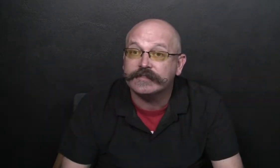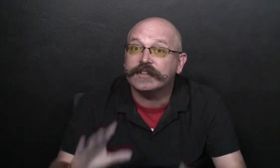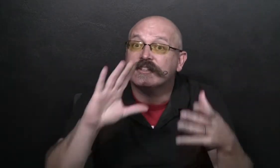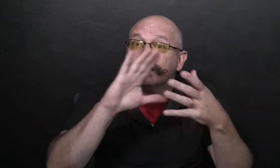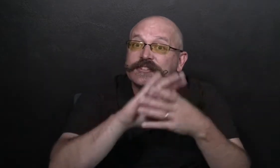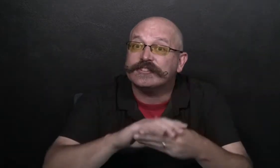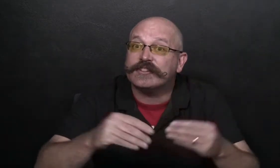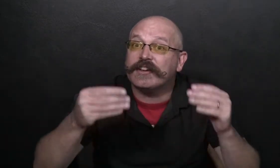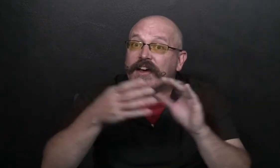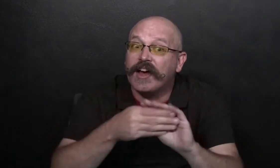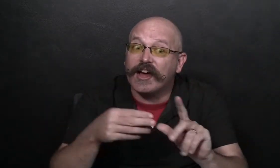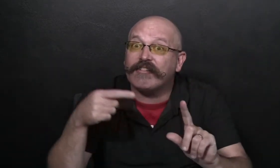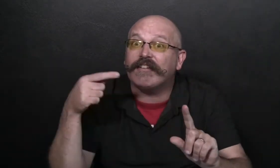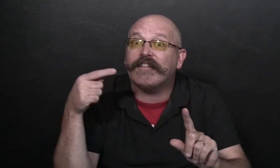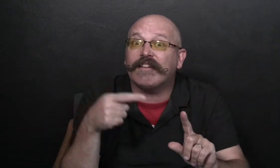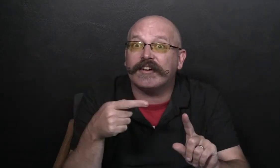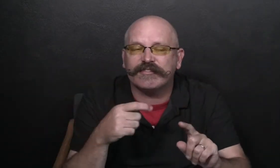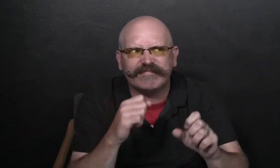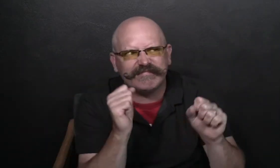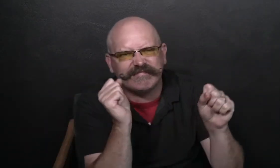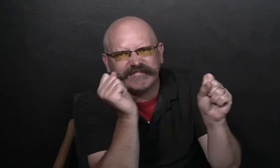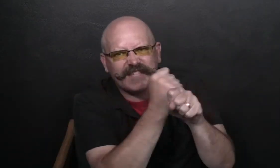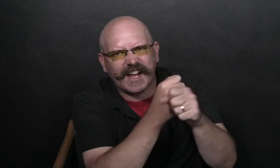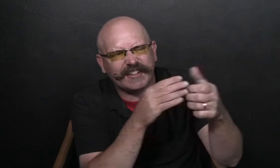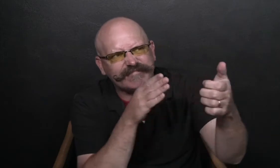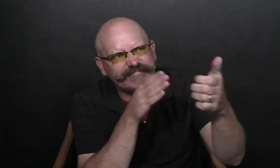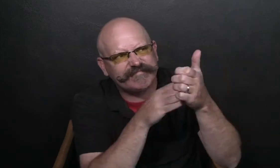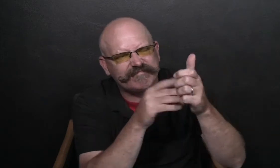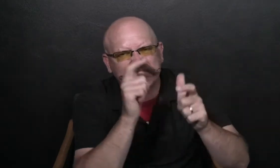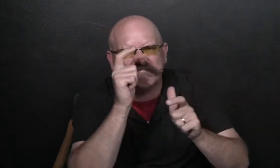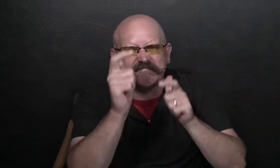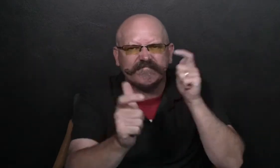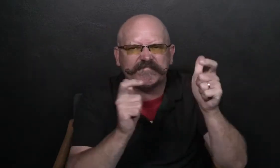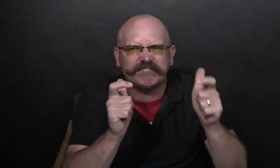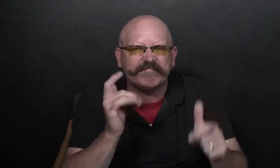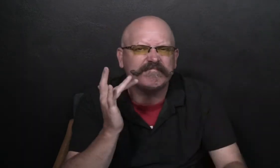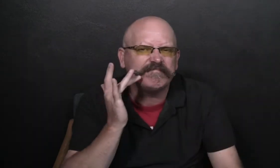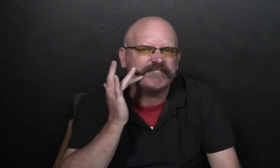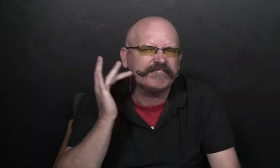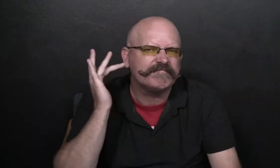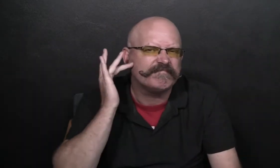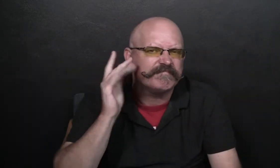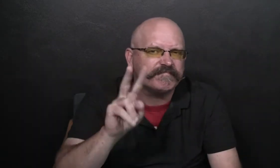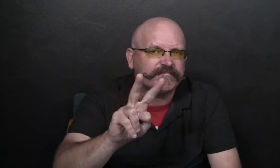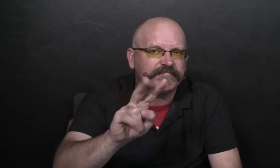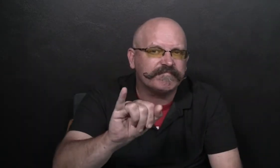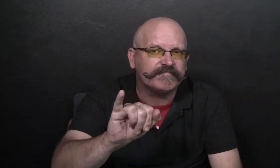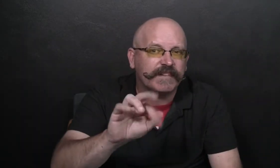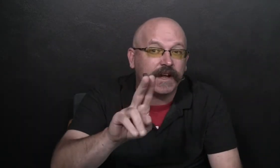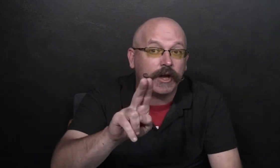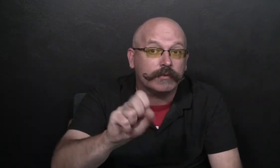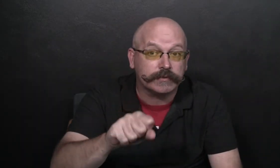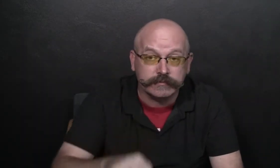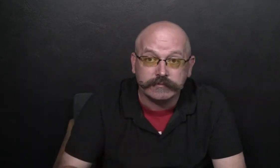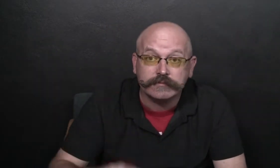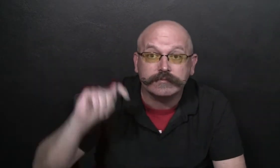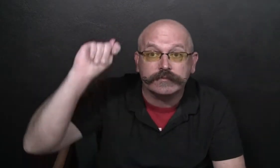you a story. The name of the story is Fighting the Big